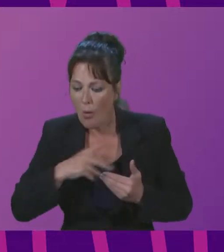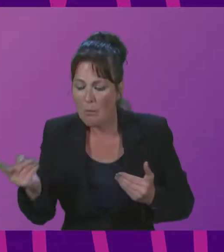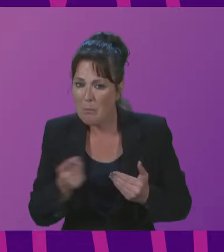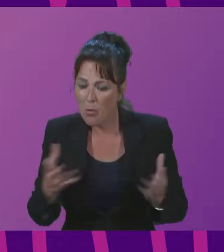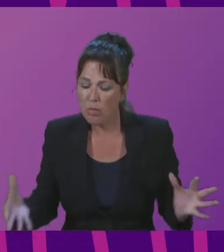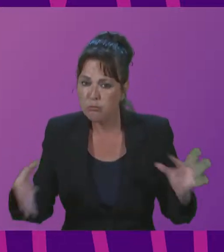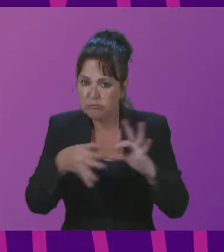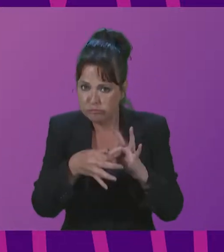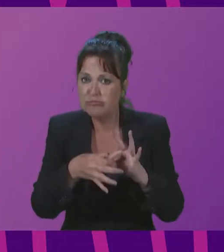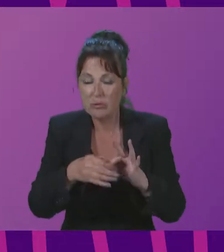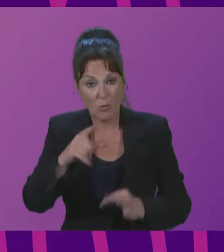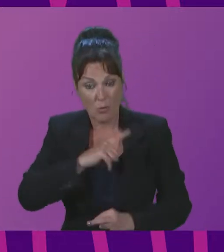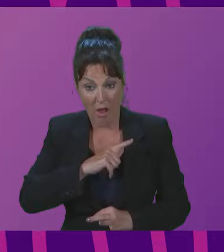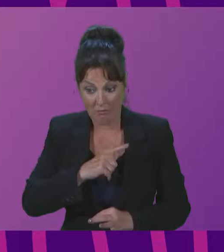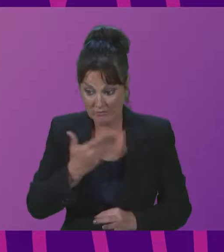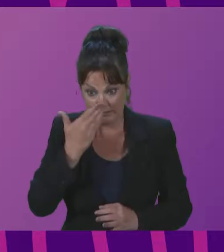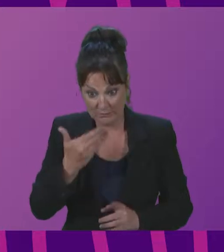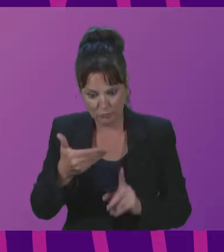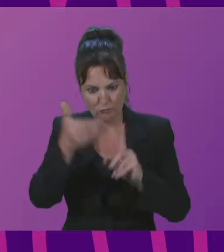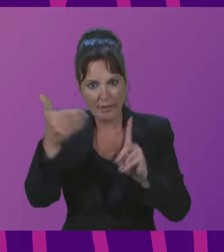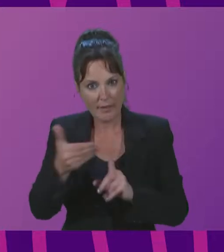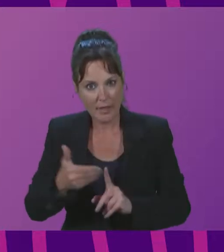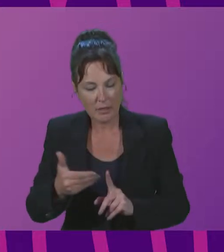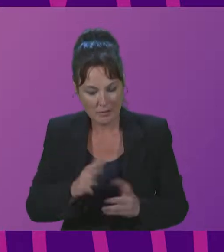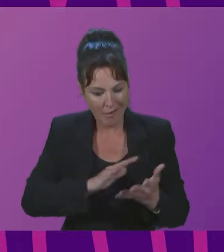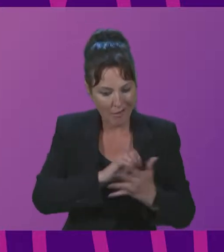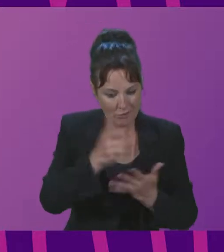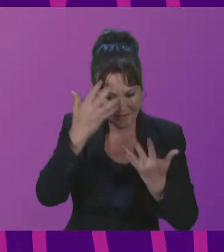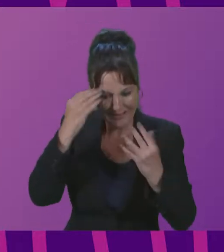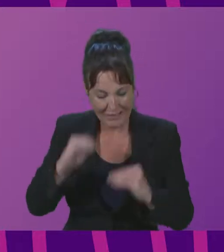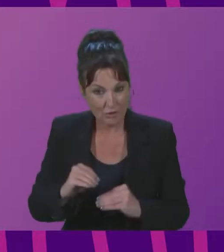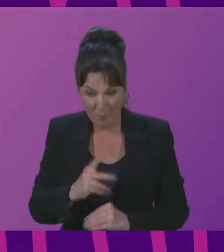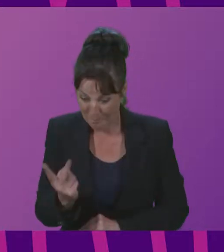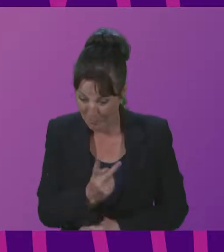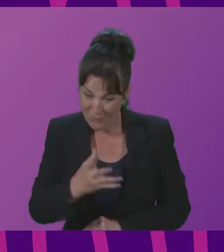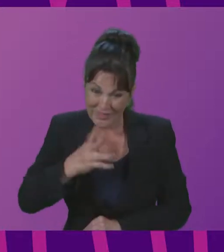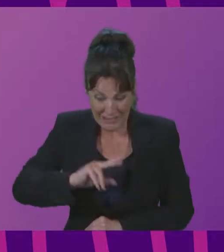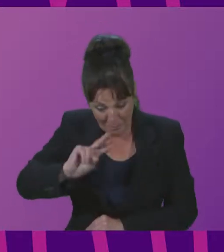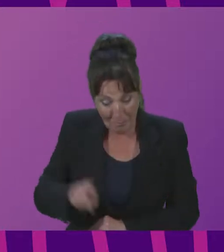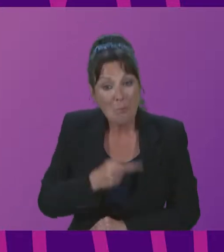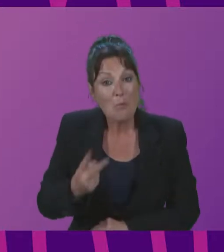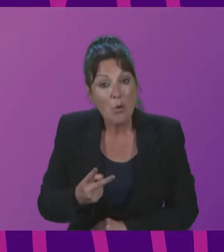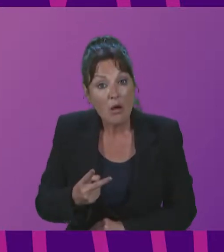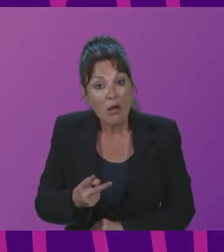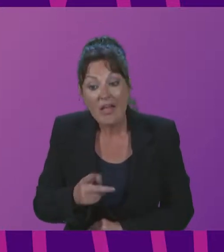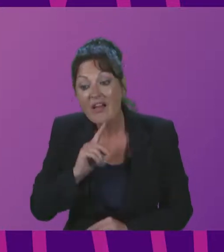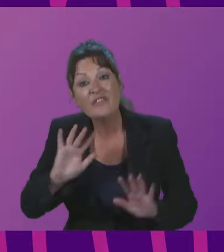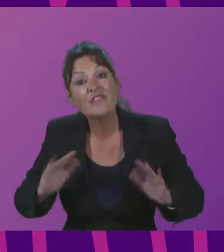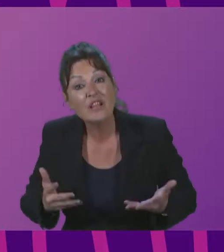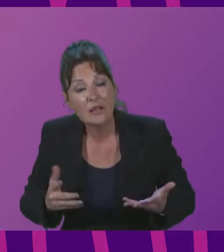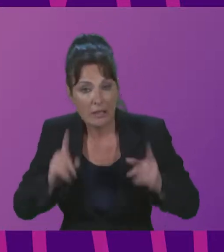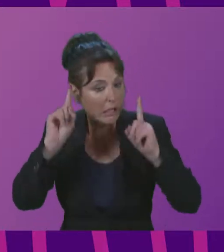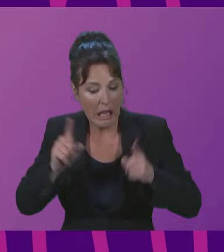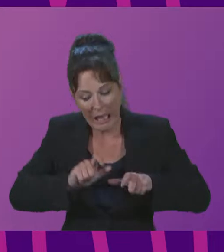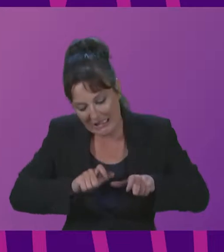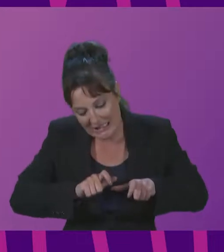are increasingly recognized as the bedrock of sustainable development. UNESCO is fully committed to